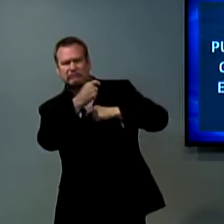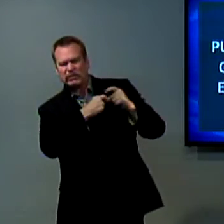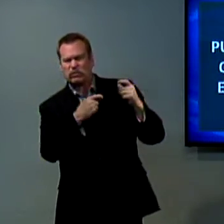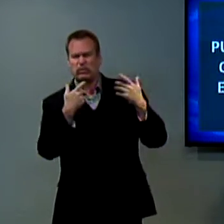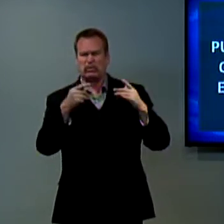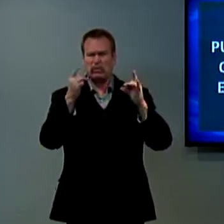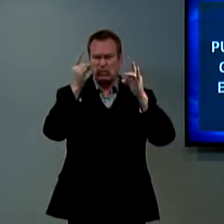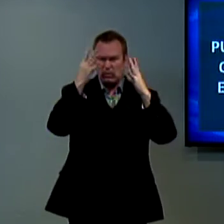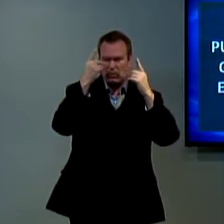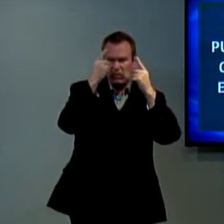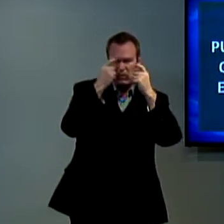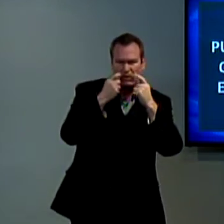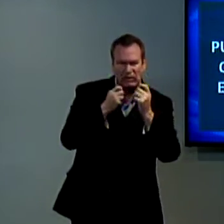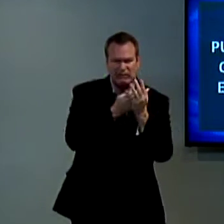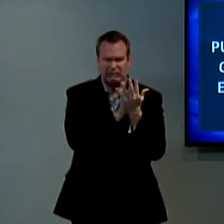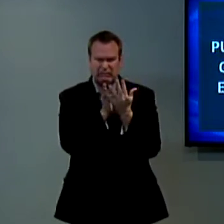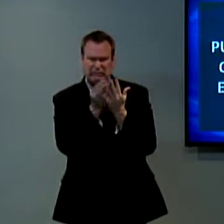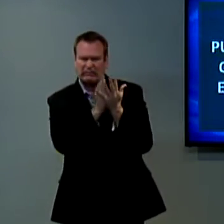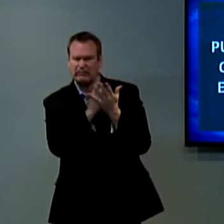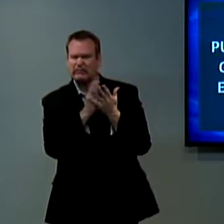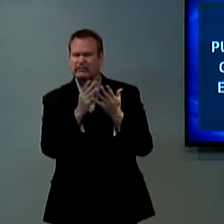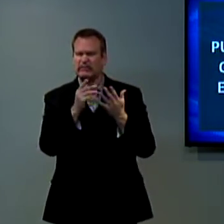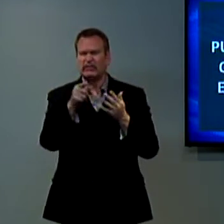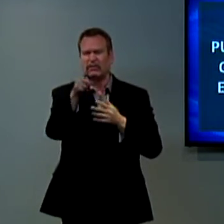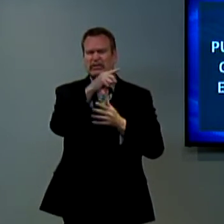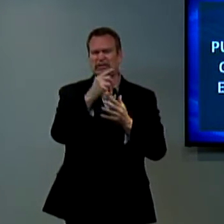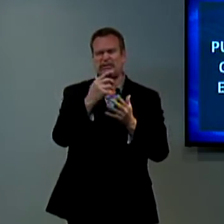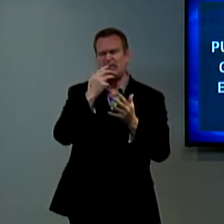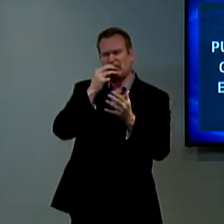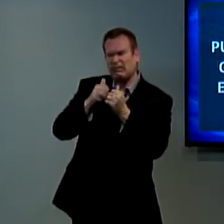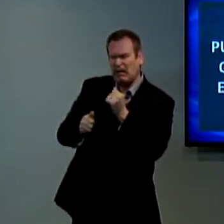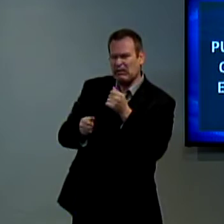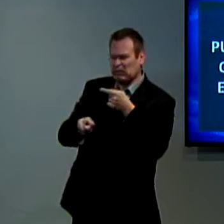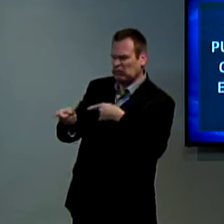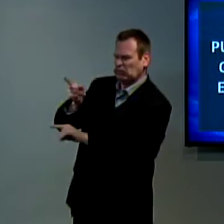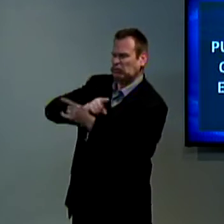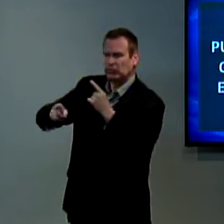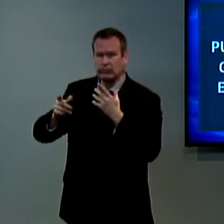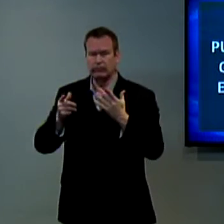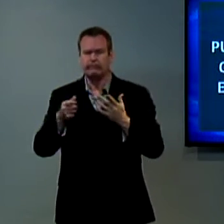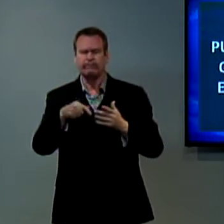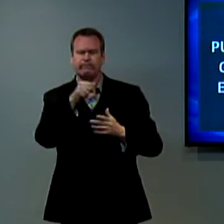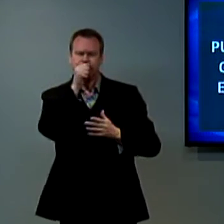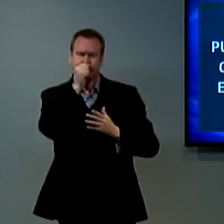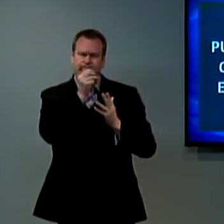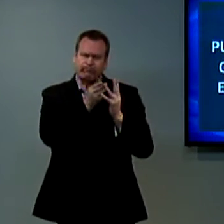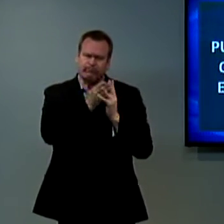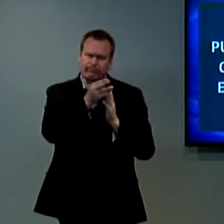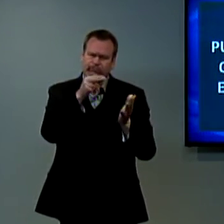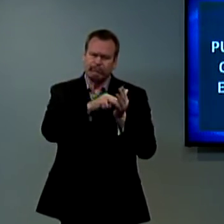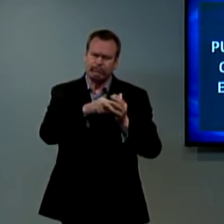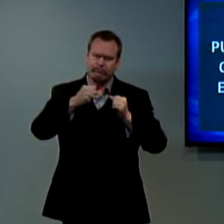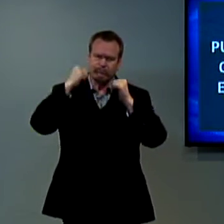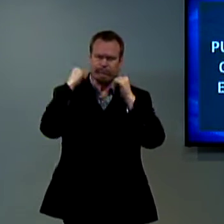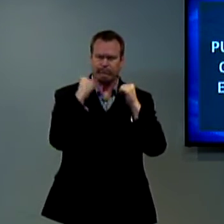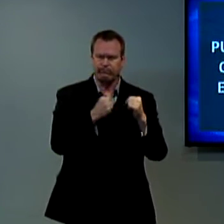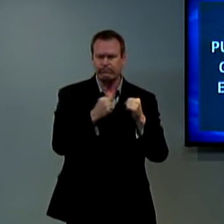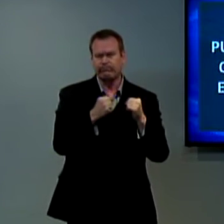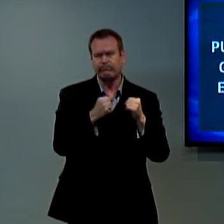were suffering. They were experiencing many horrible trials. People were bullying them. People were treating them horribly,